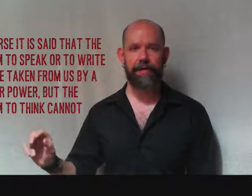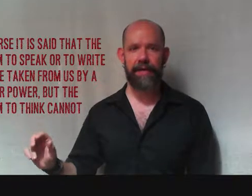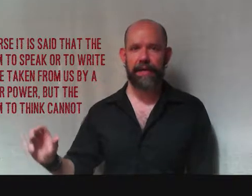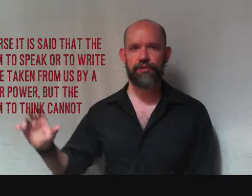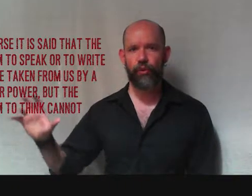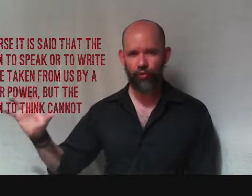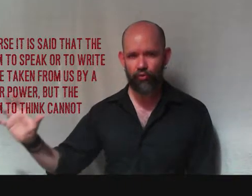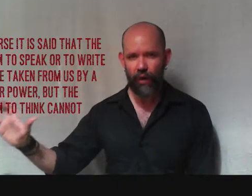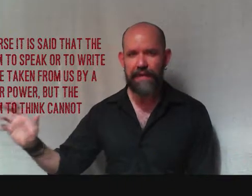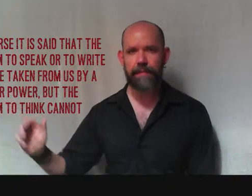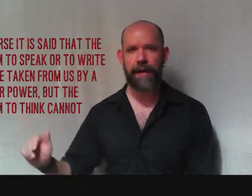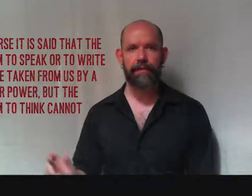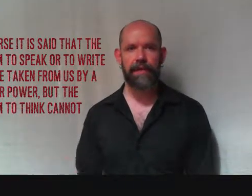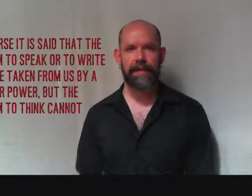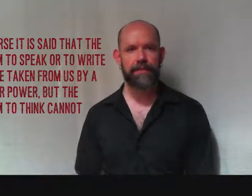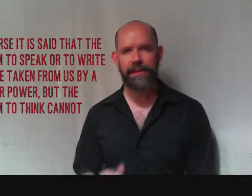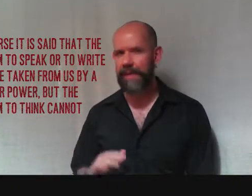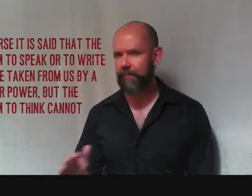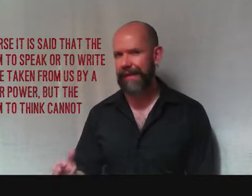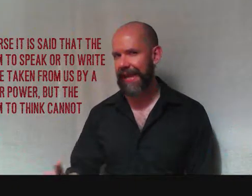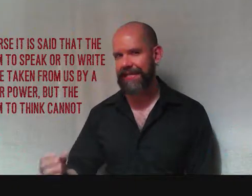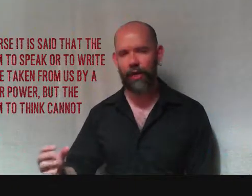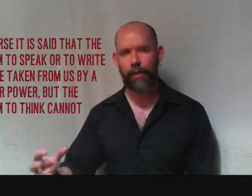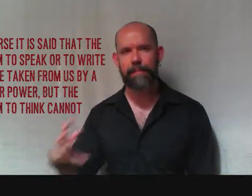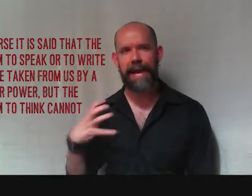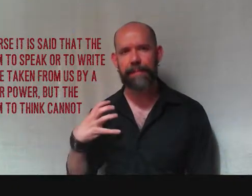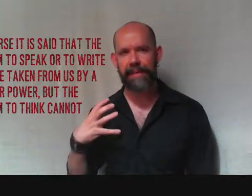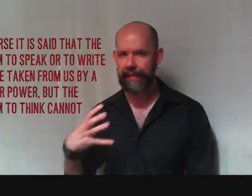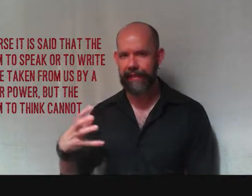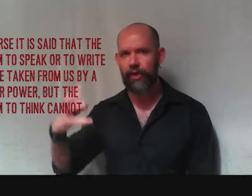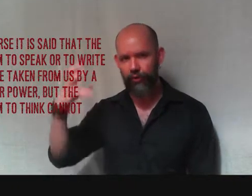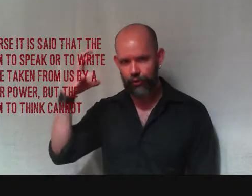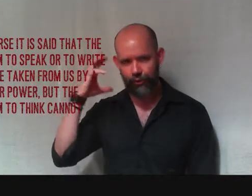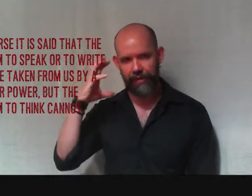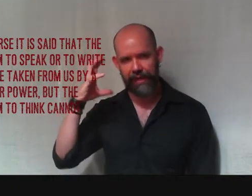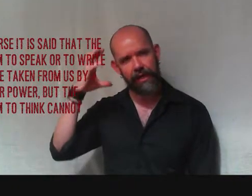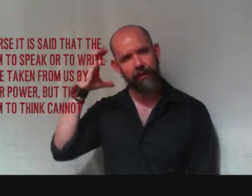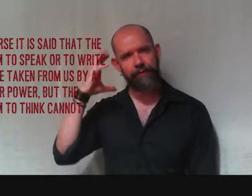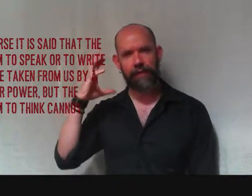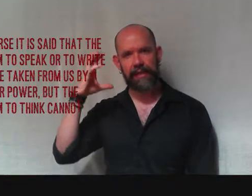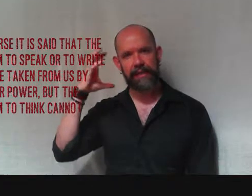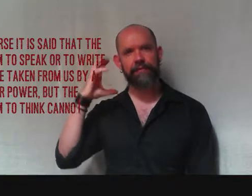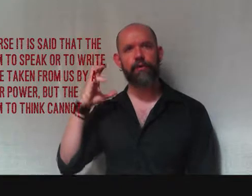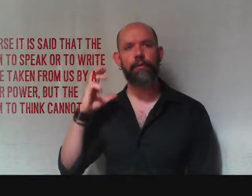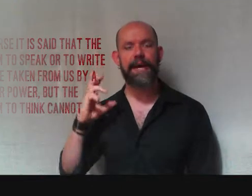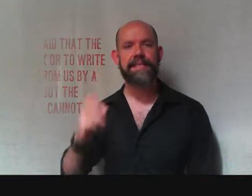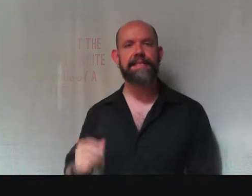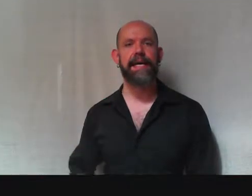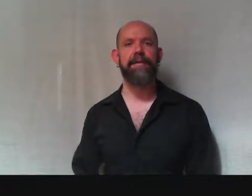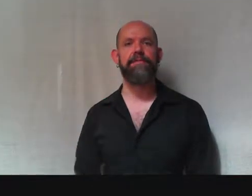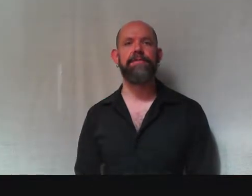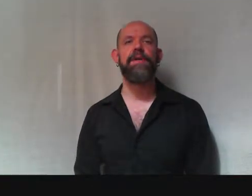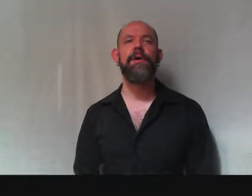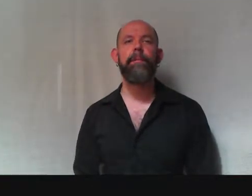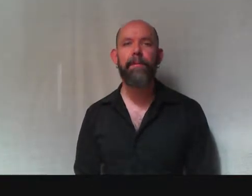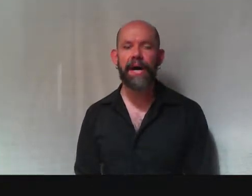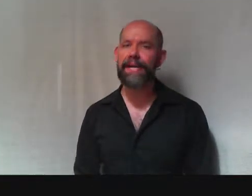things or to write about things, but the government can't take away my ability to think freely for myself. But